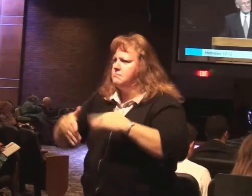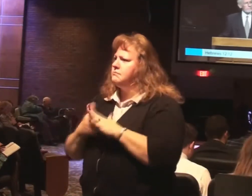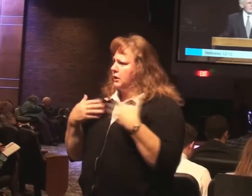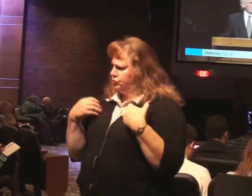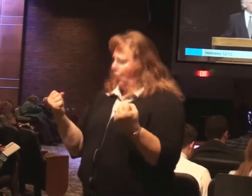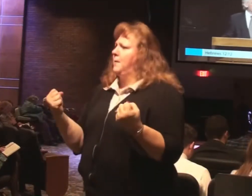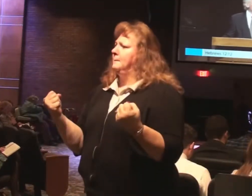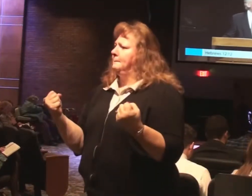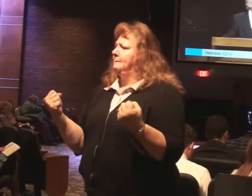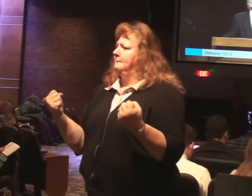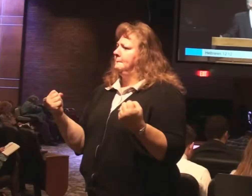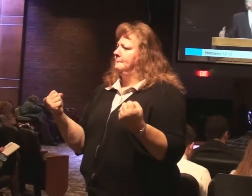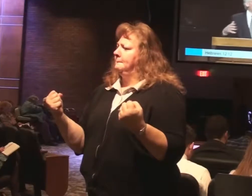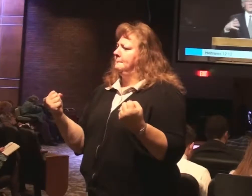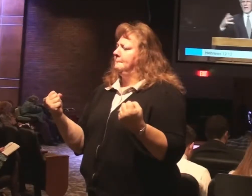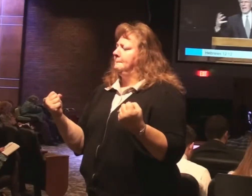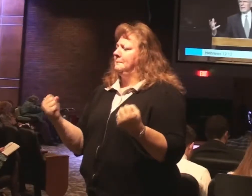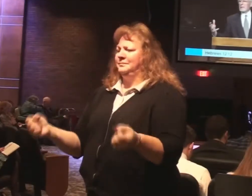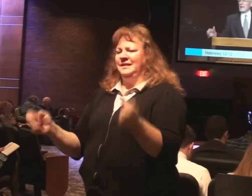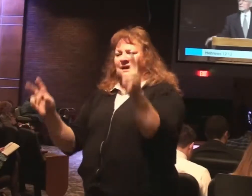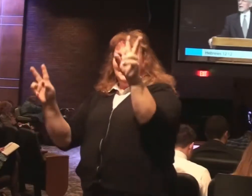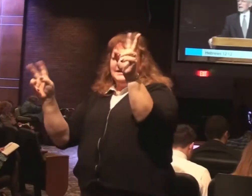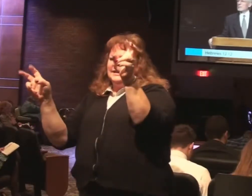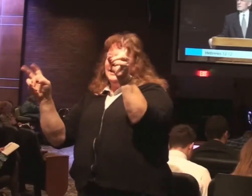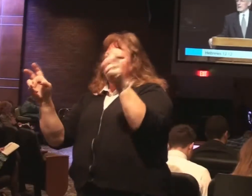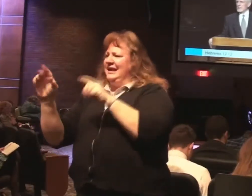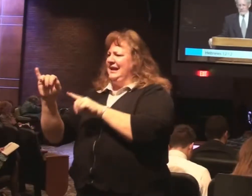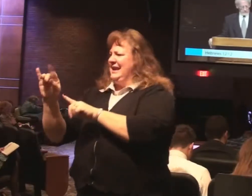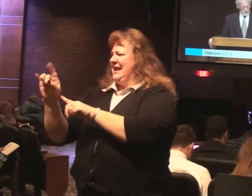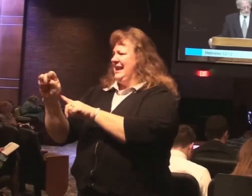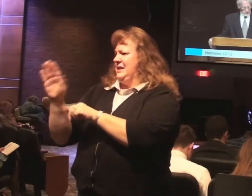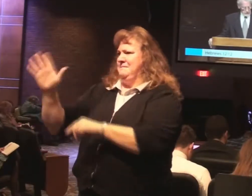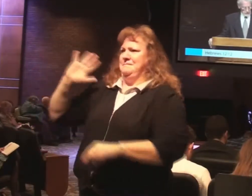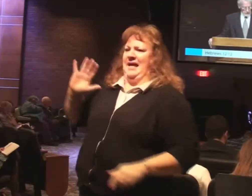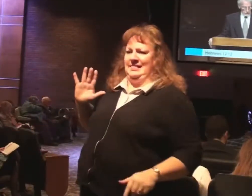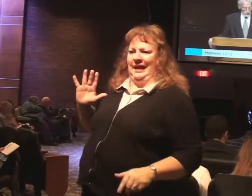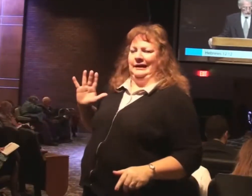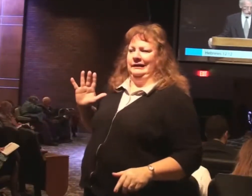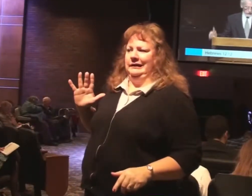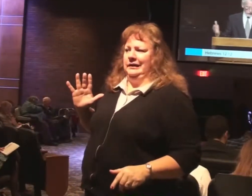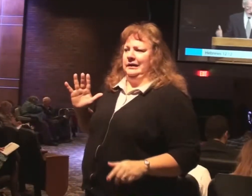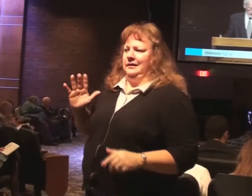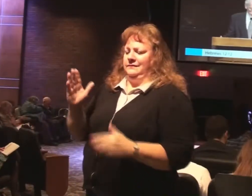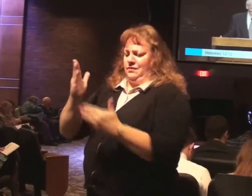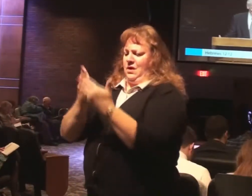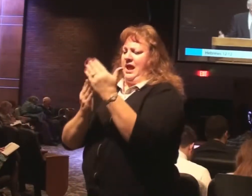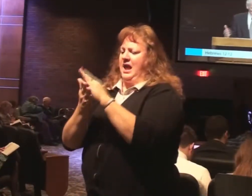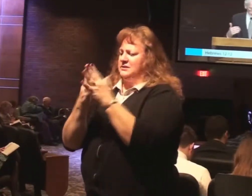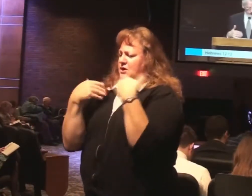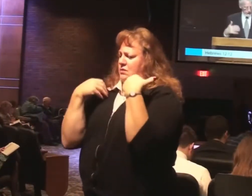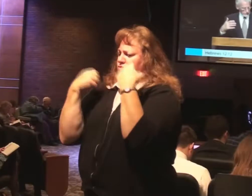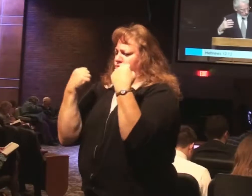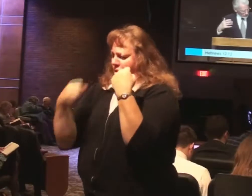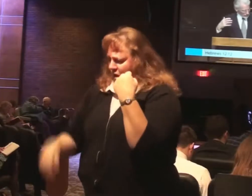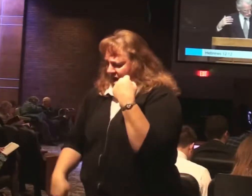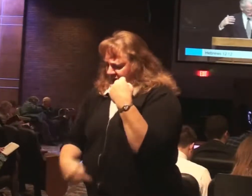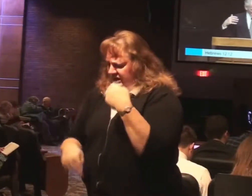This is an idiom that had become commonplace. Strengthening the hands that are weak and the knees that are feeble. It's a